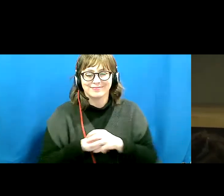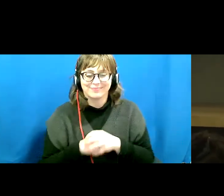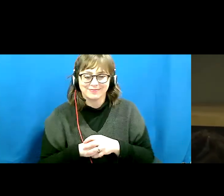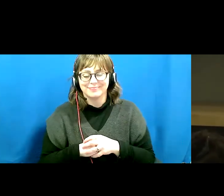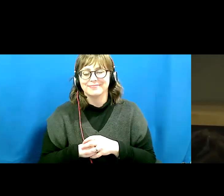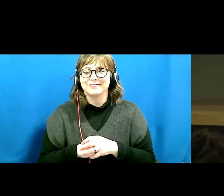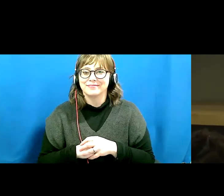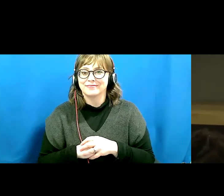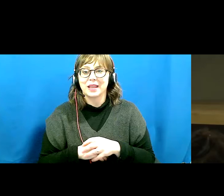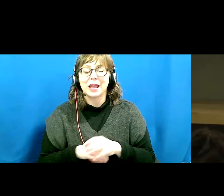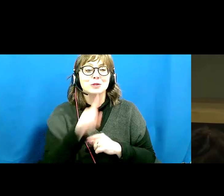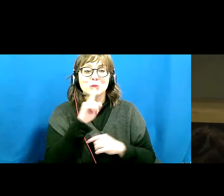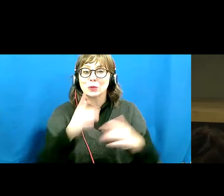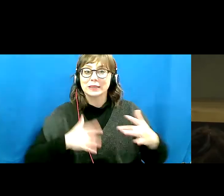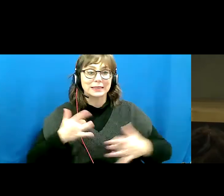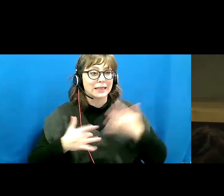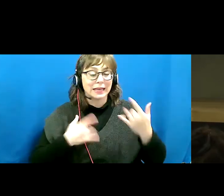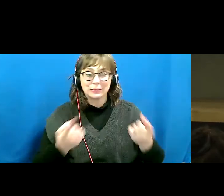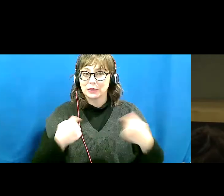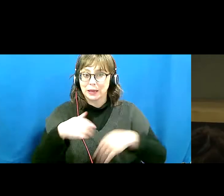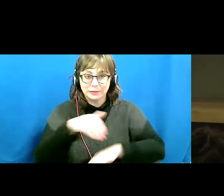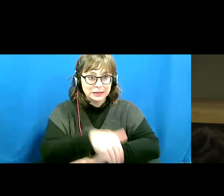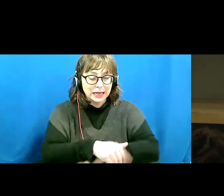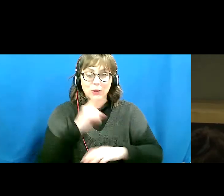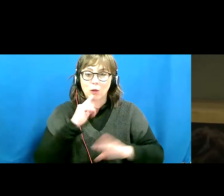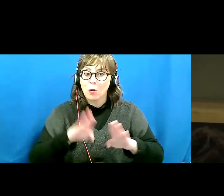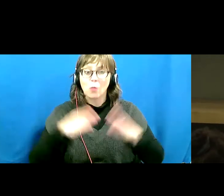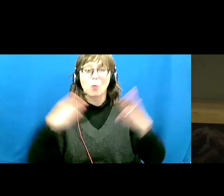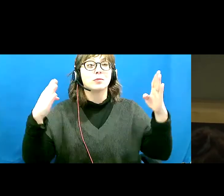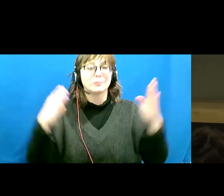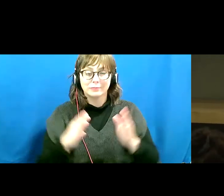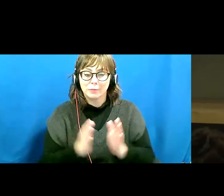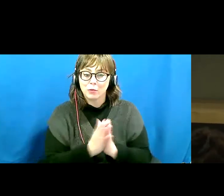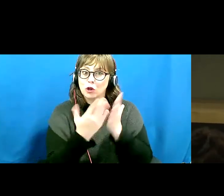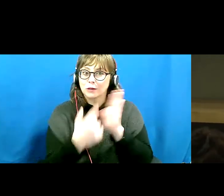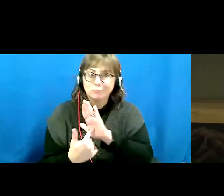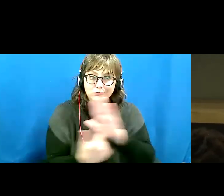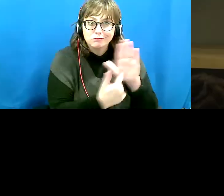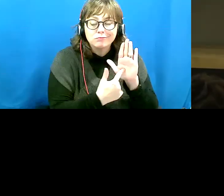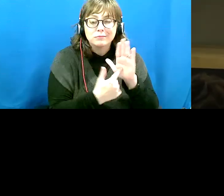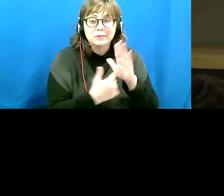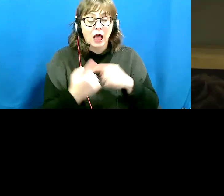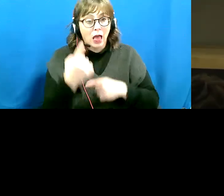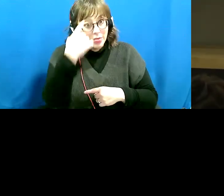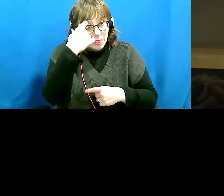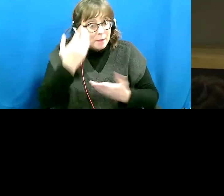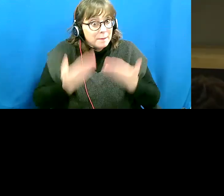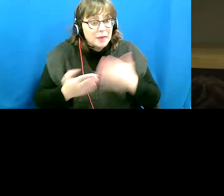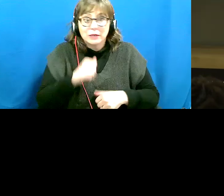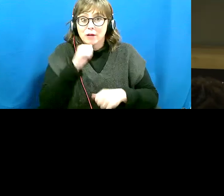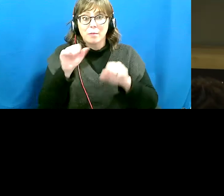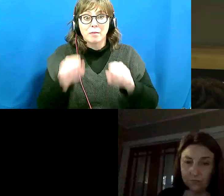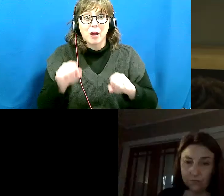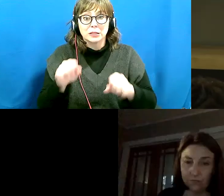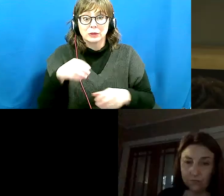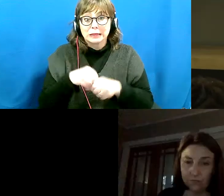I'm so pleased to be here and have this book launch. I was thinking that it might not be possible to have it in person because